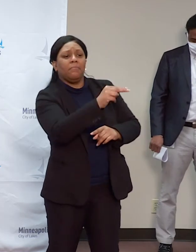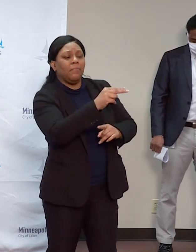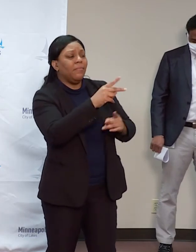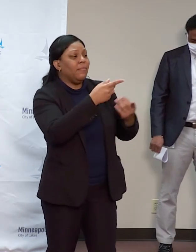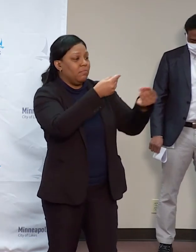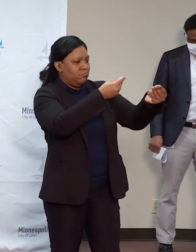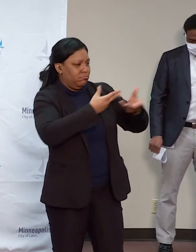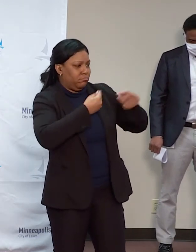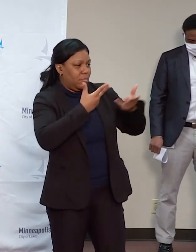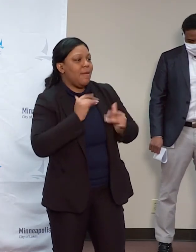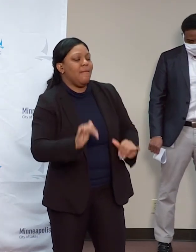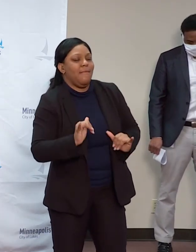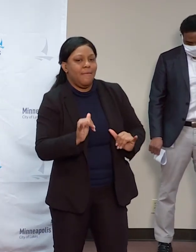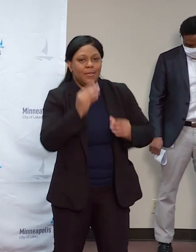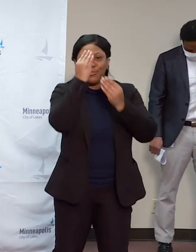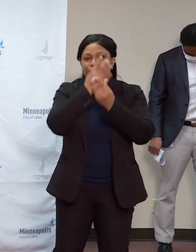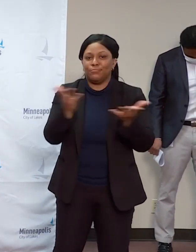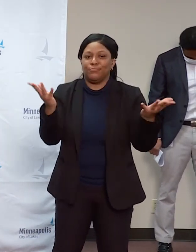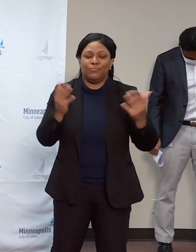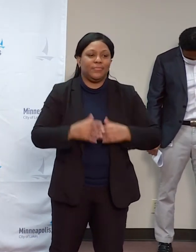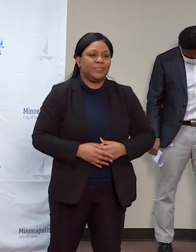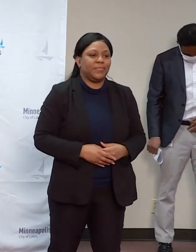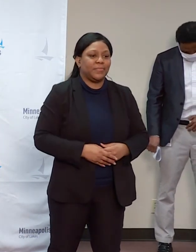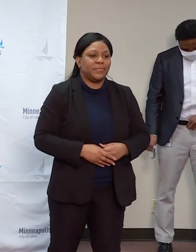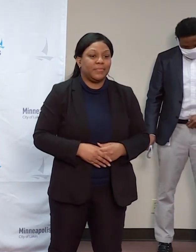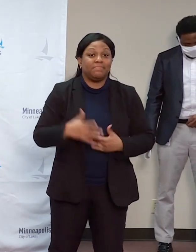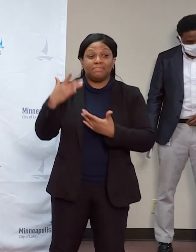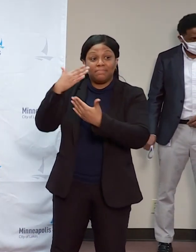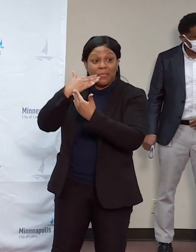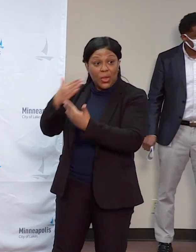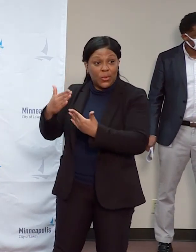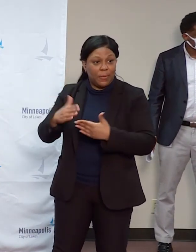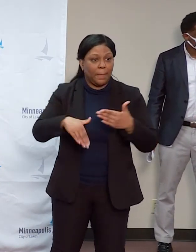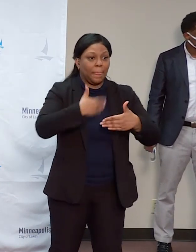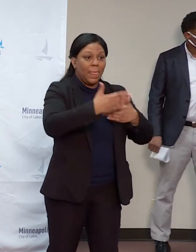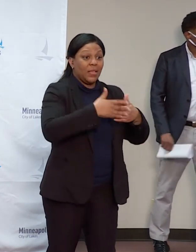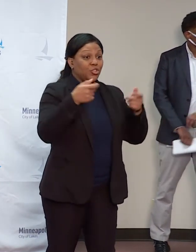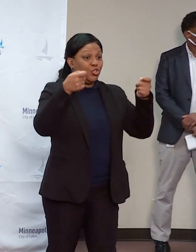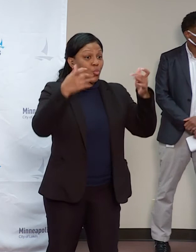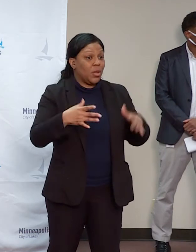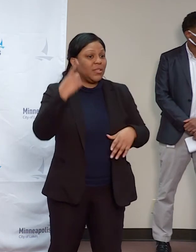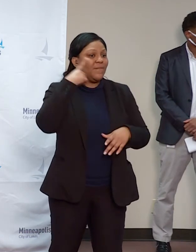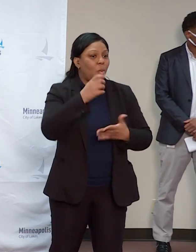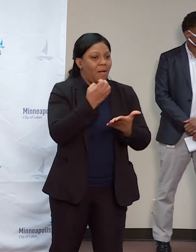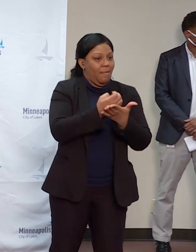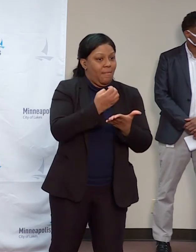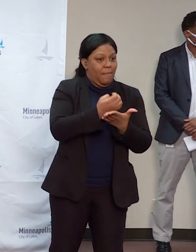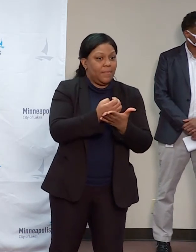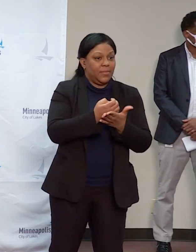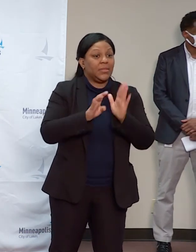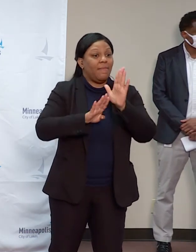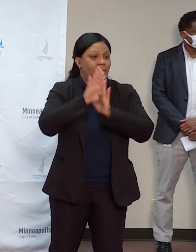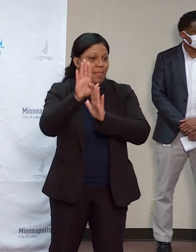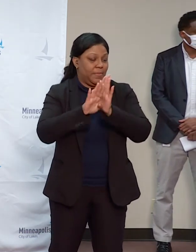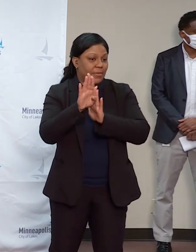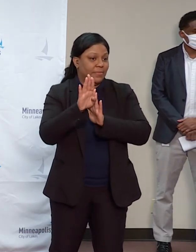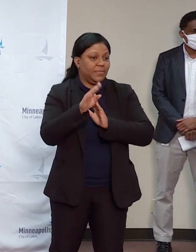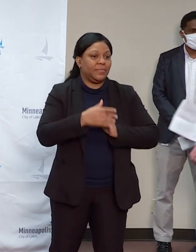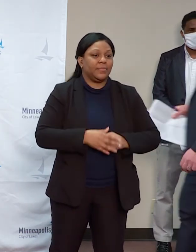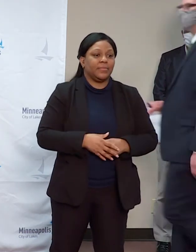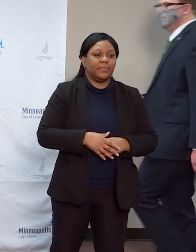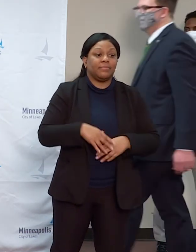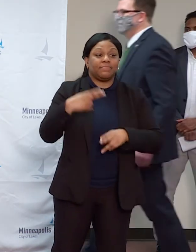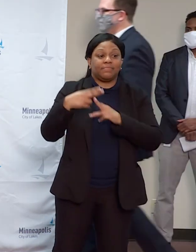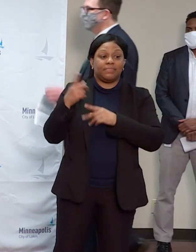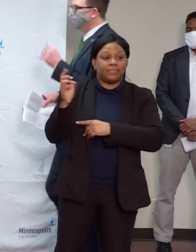Thank you, Interim Director. Next, we have our Director of Economic Development and our Community Planning and Economic Development Department, uh, Eric Hansen,